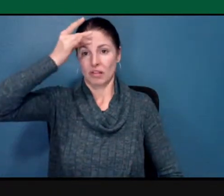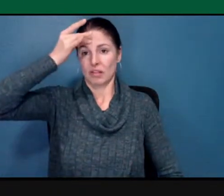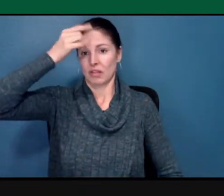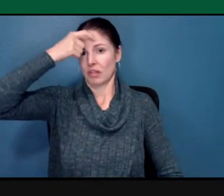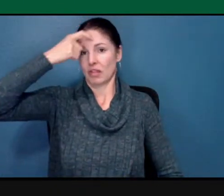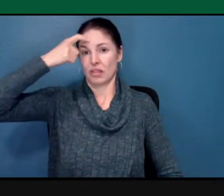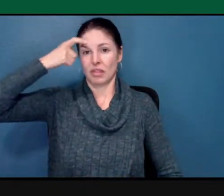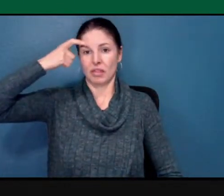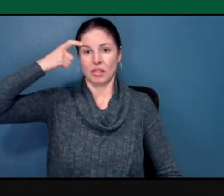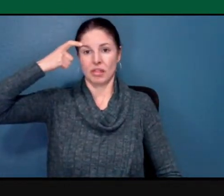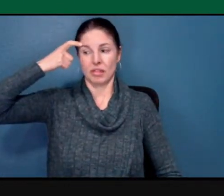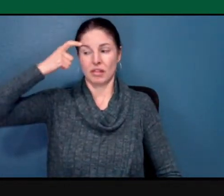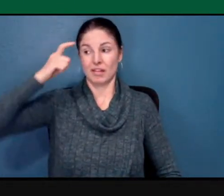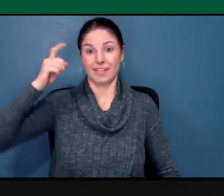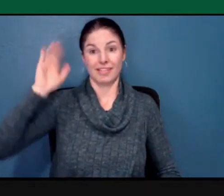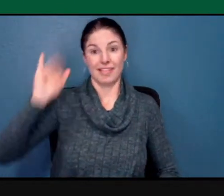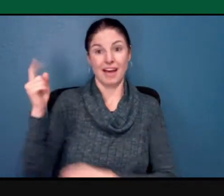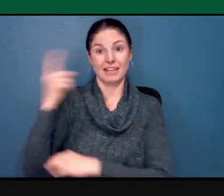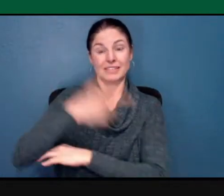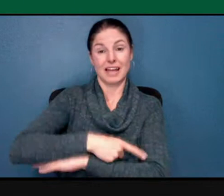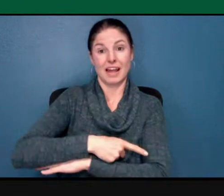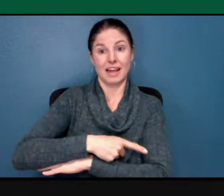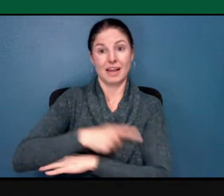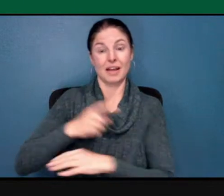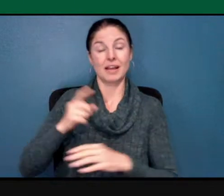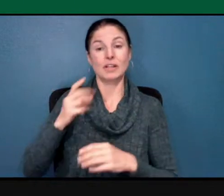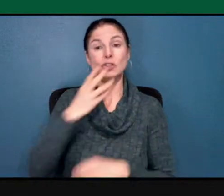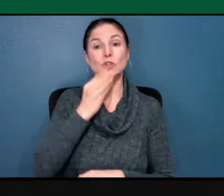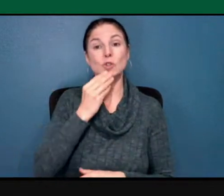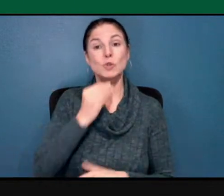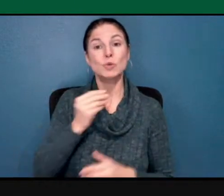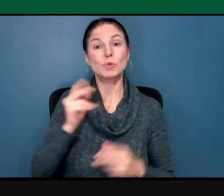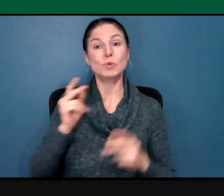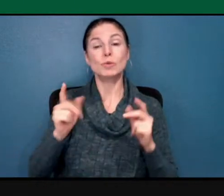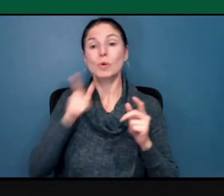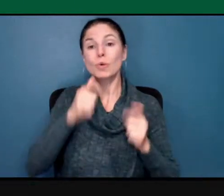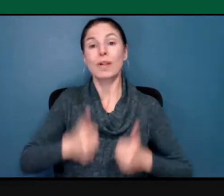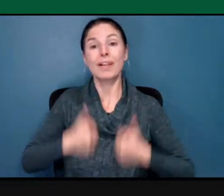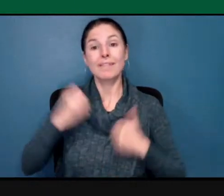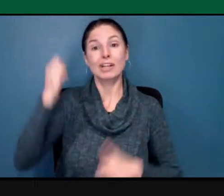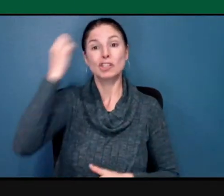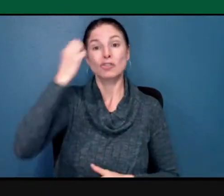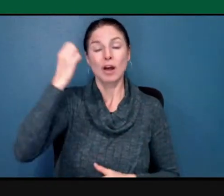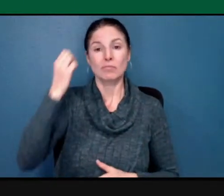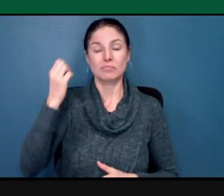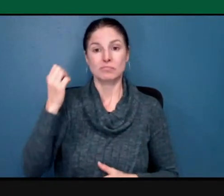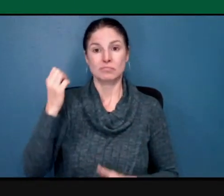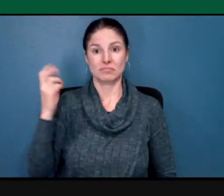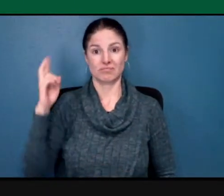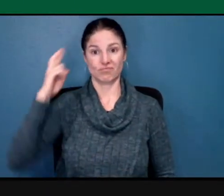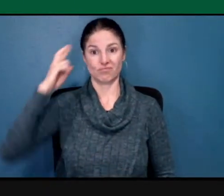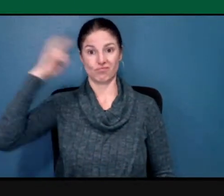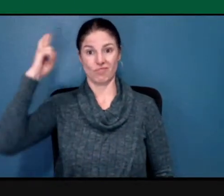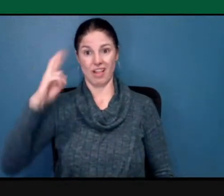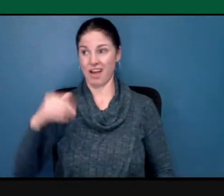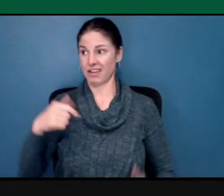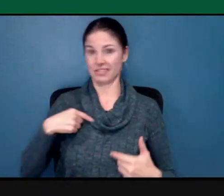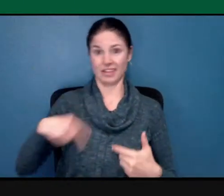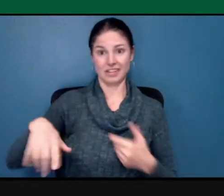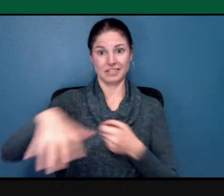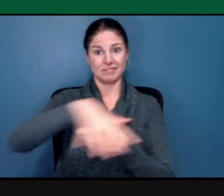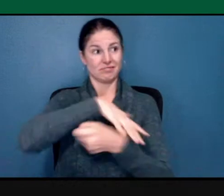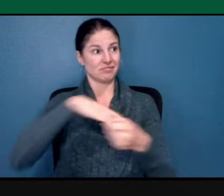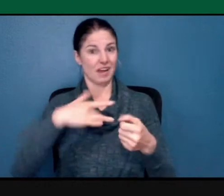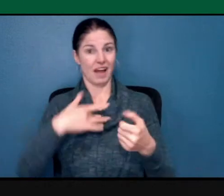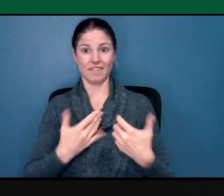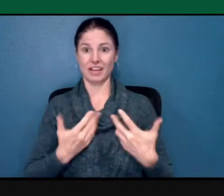realized, once again, that they weren't secure in a society that they treasured. So